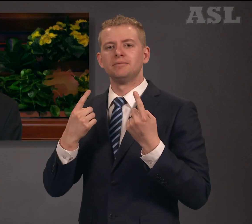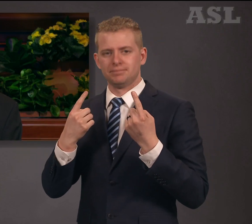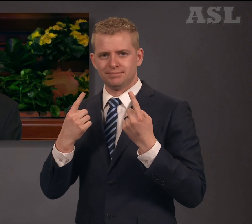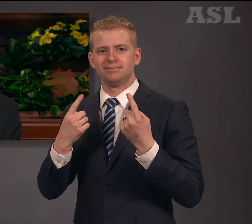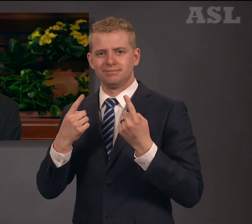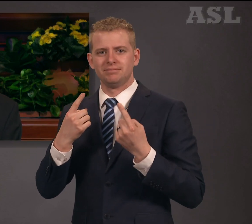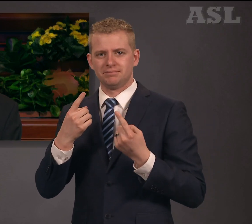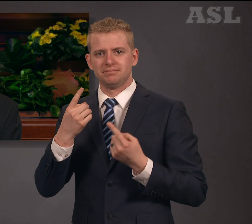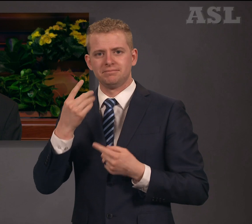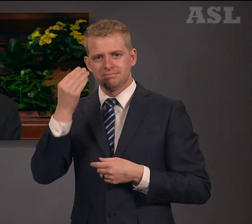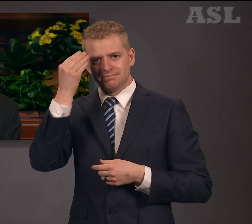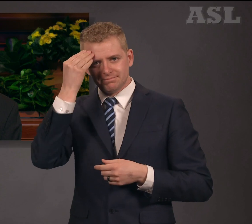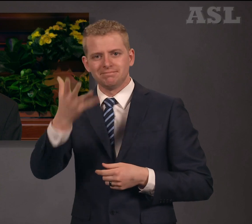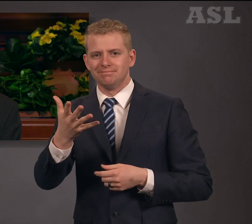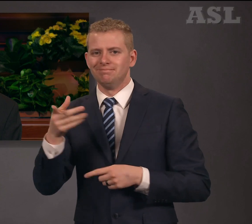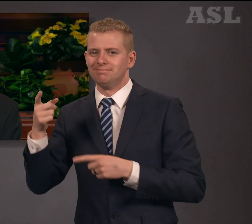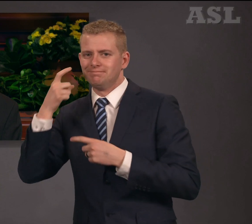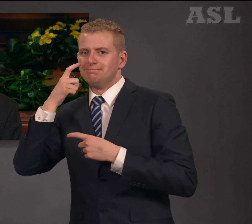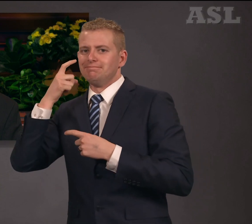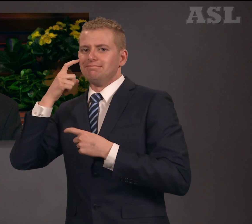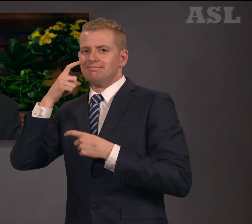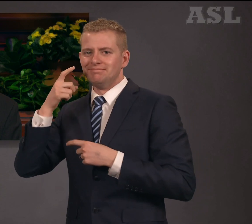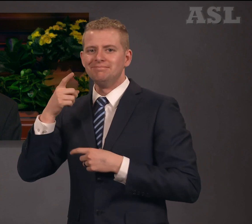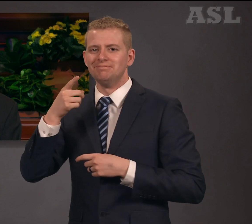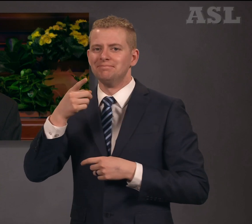message for her. He did.